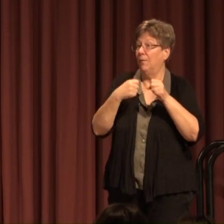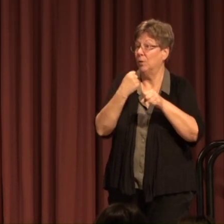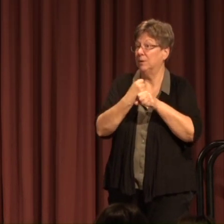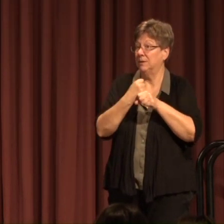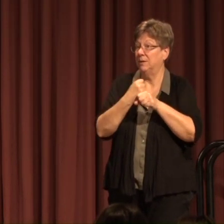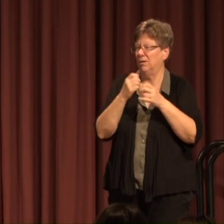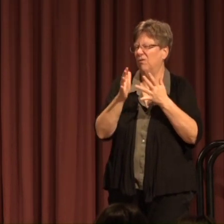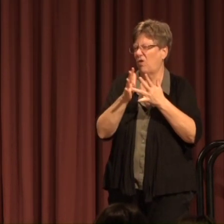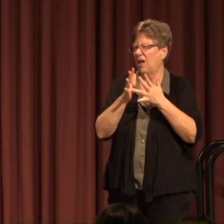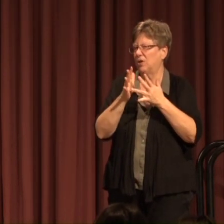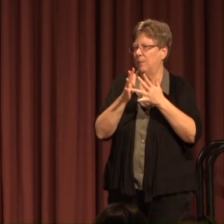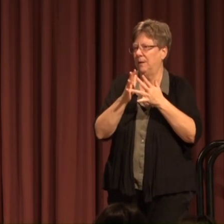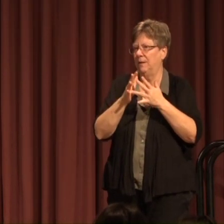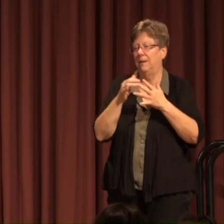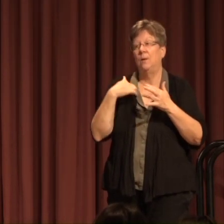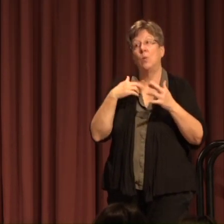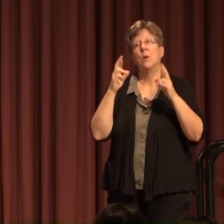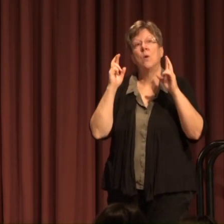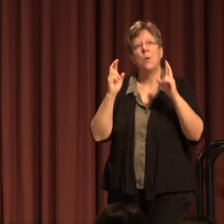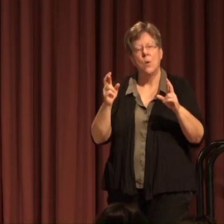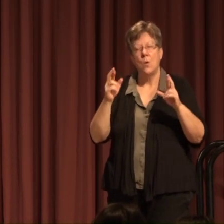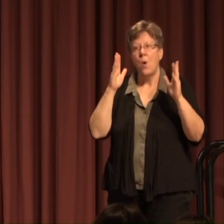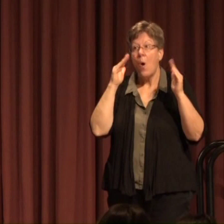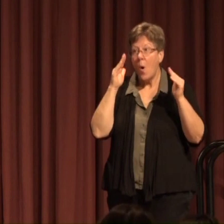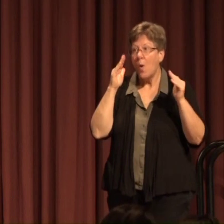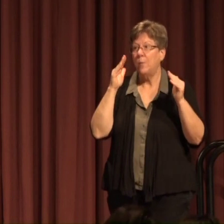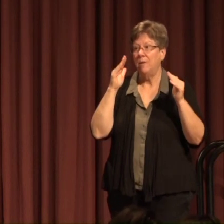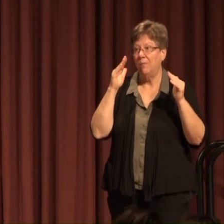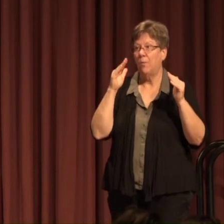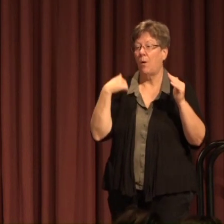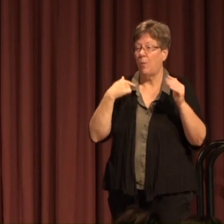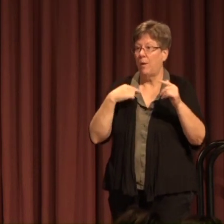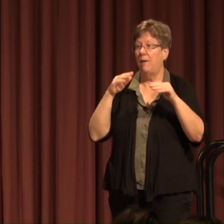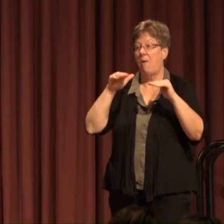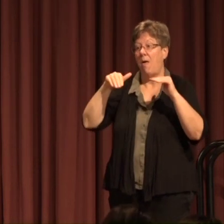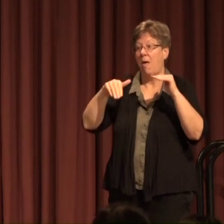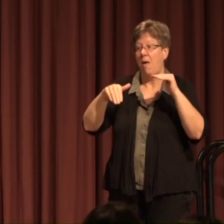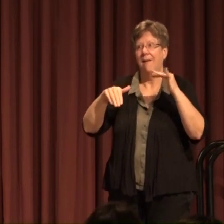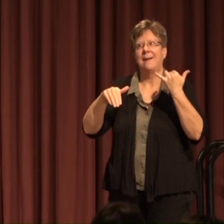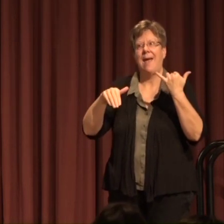That was what we were hoping for After several years of decline